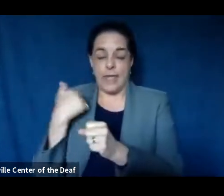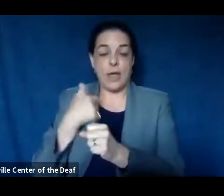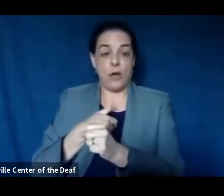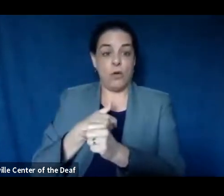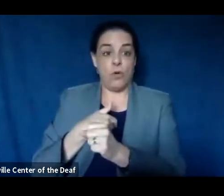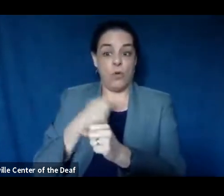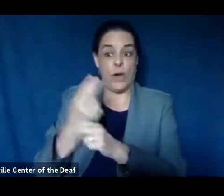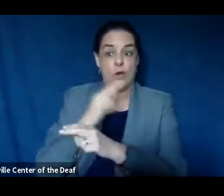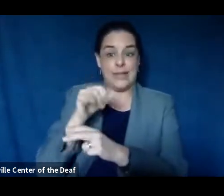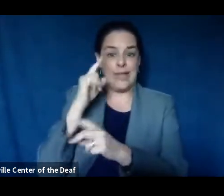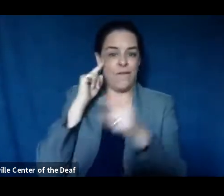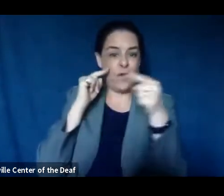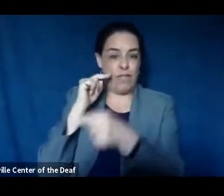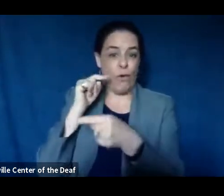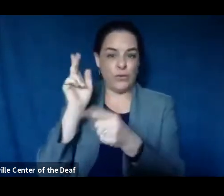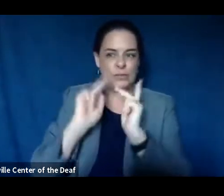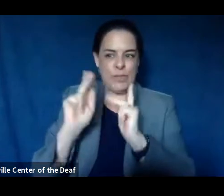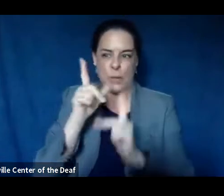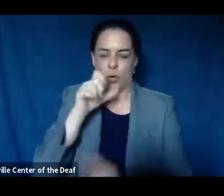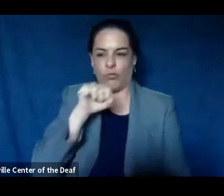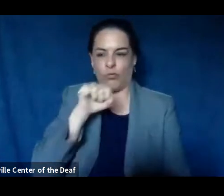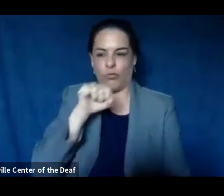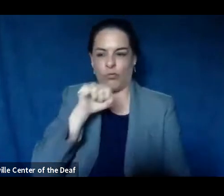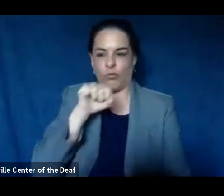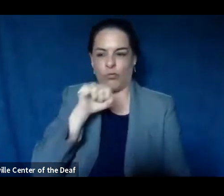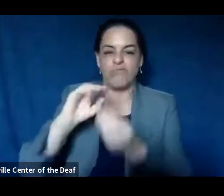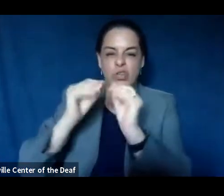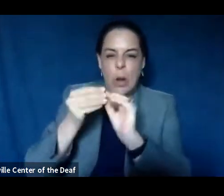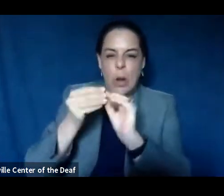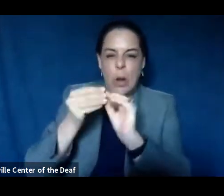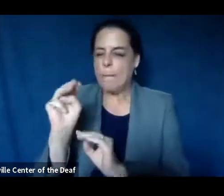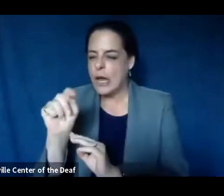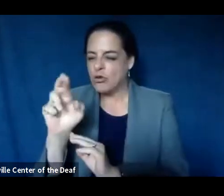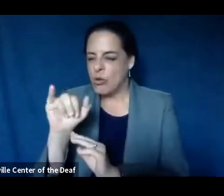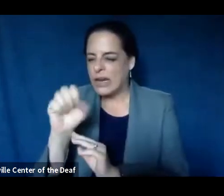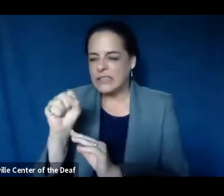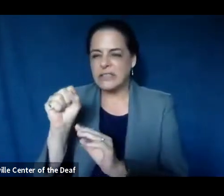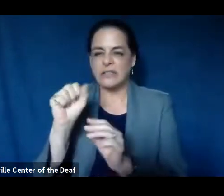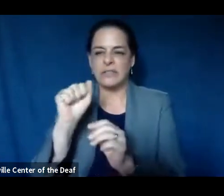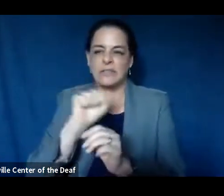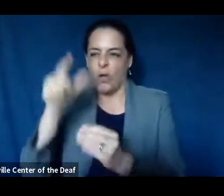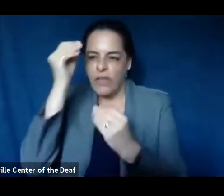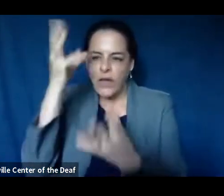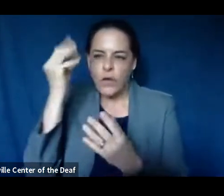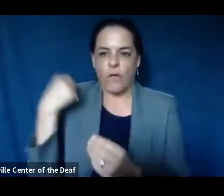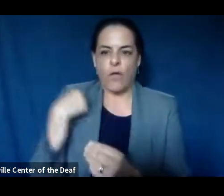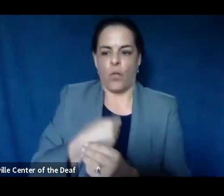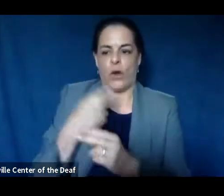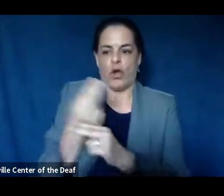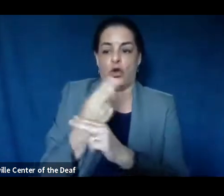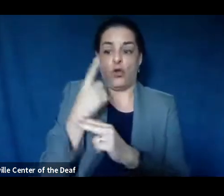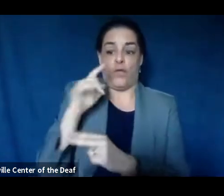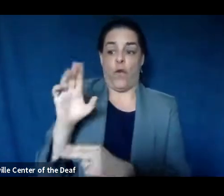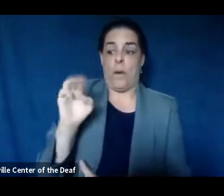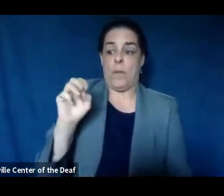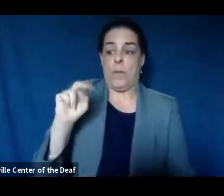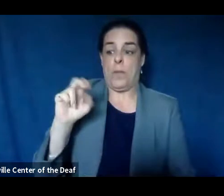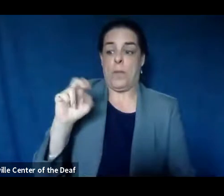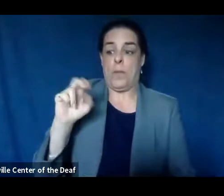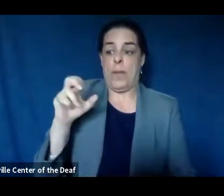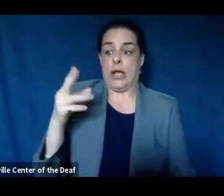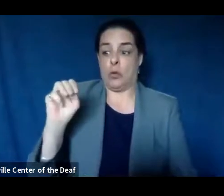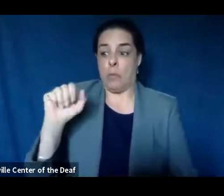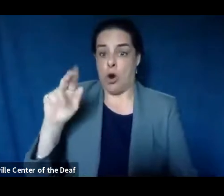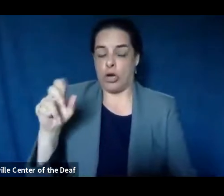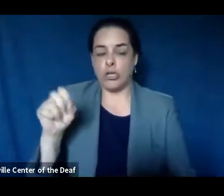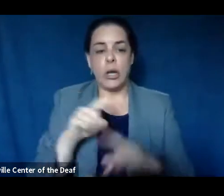for them what's on our website. So all of the different metrics and all of the data that we provide daily and our benchmarks. But we also did get a lot of